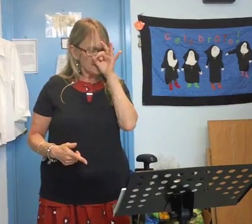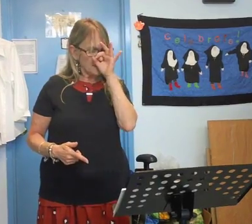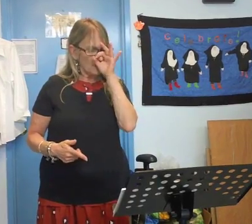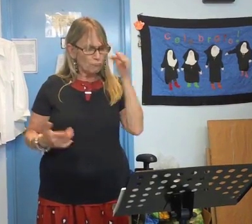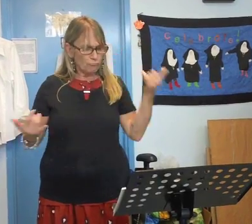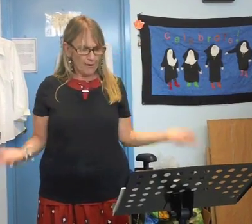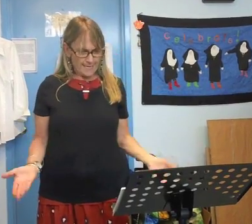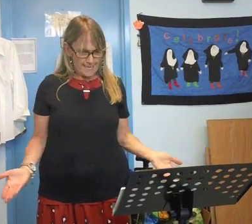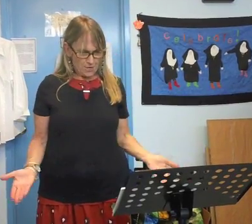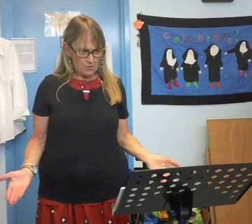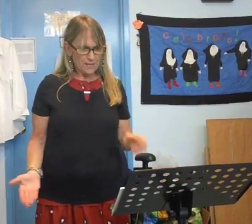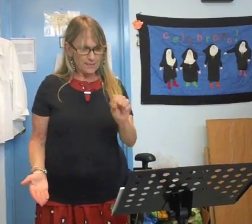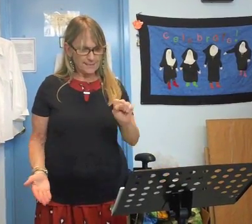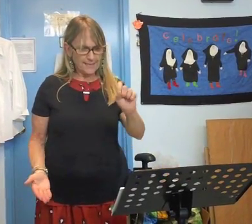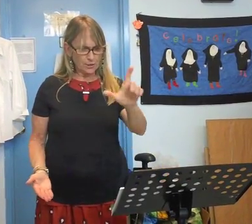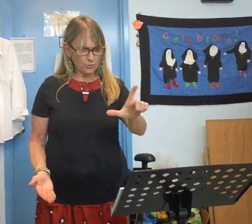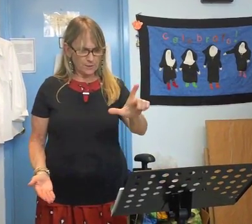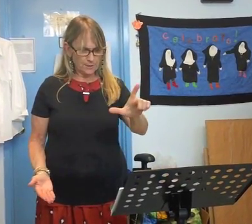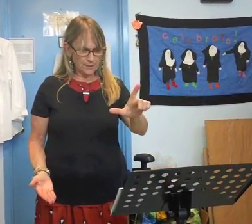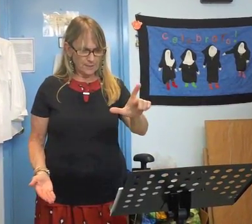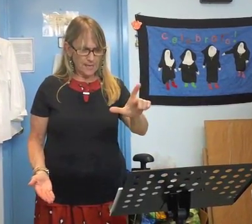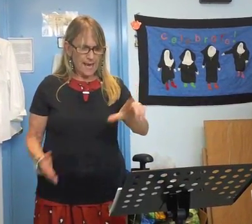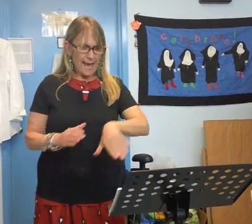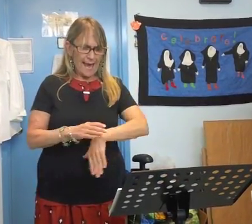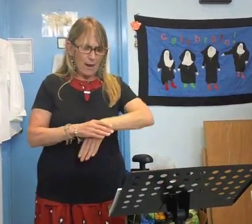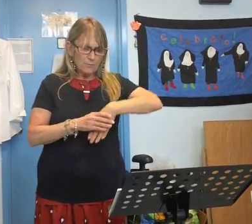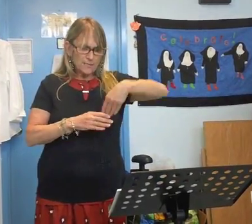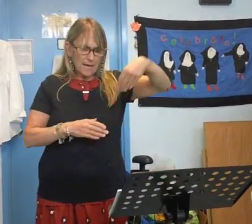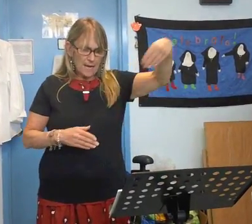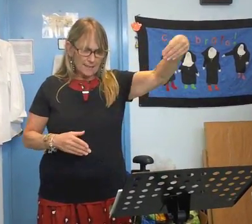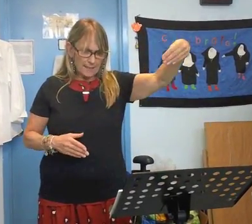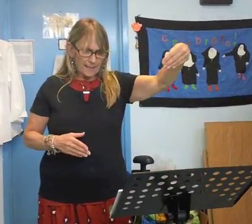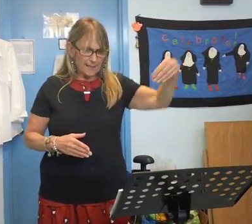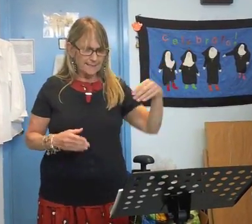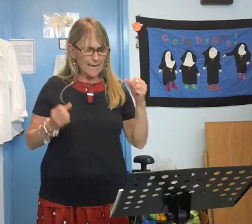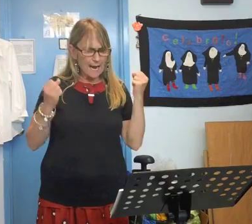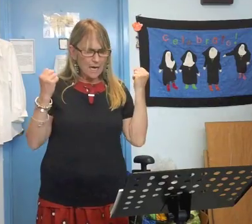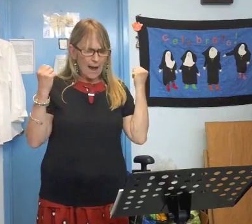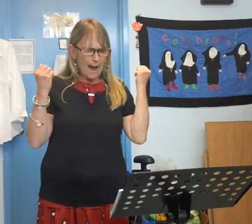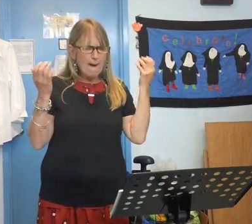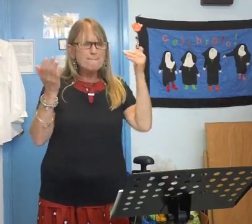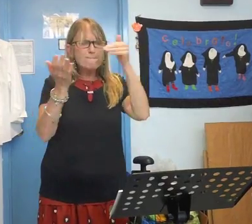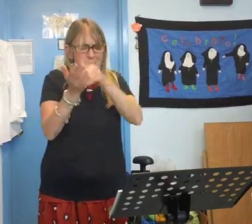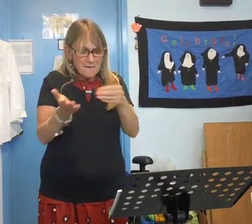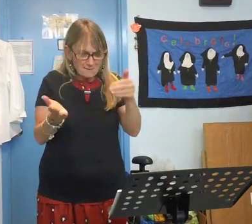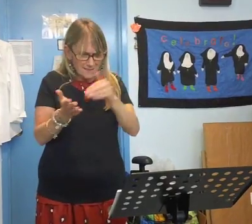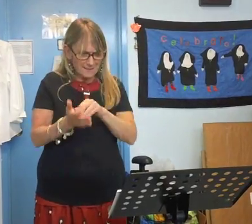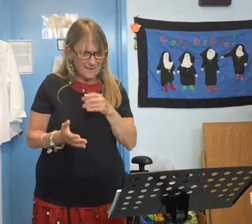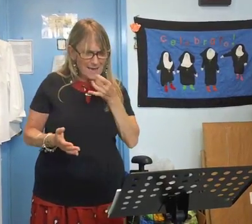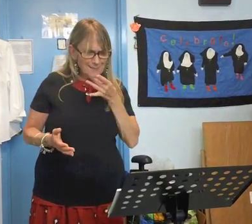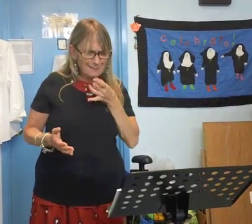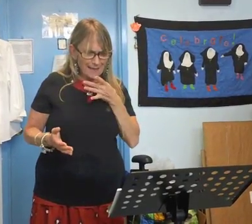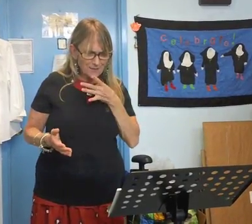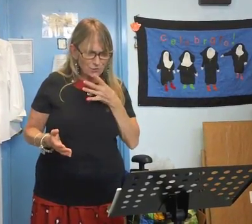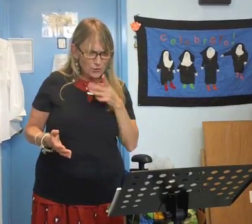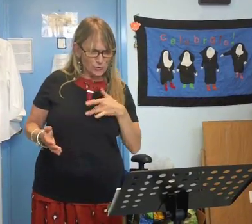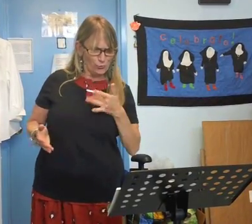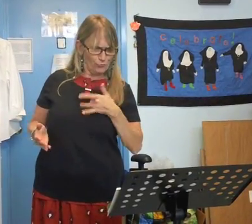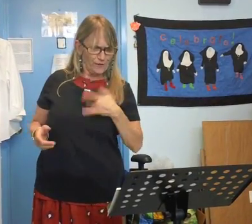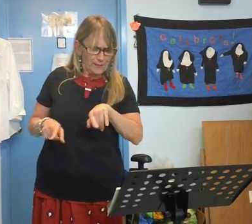right here in st. Louis outside it's got a million lights so you feel